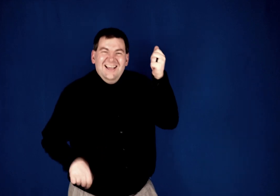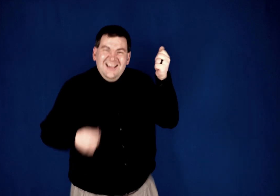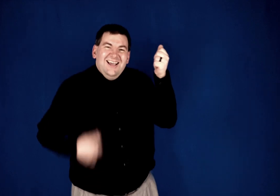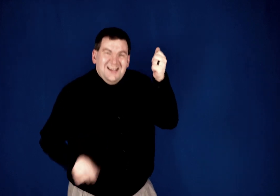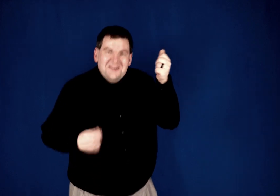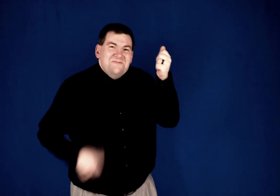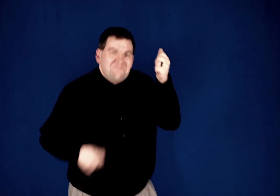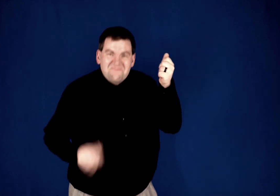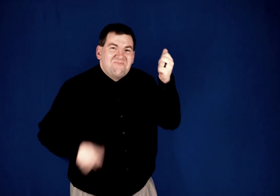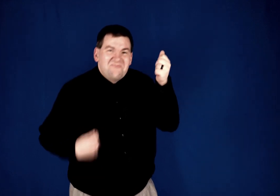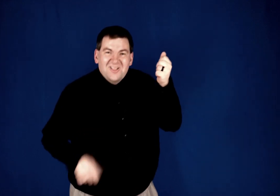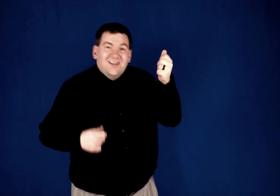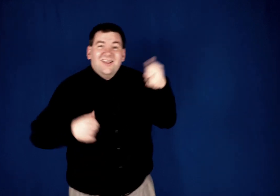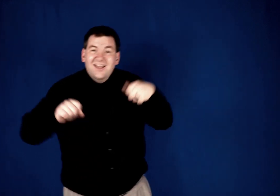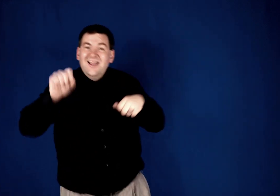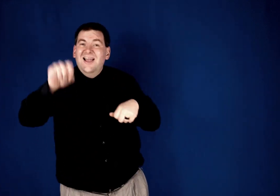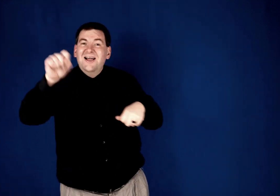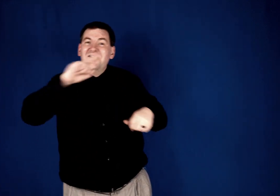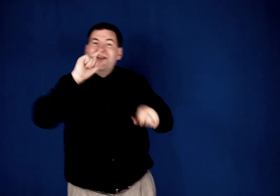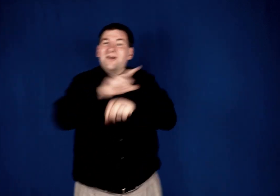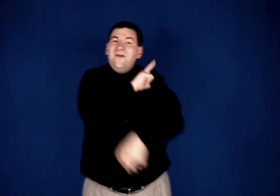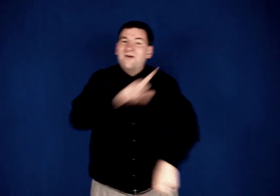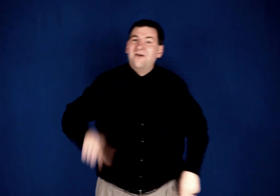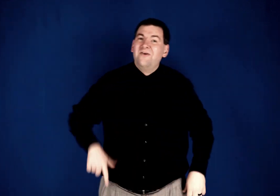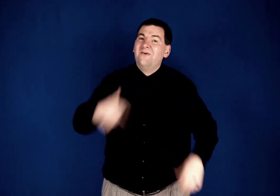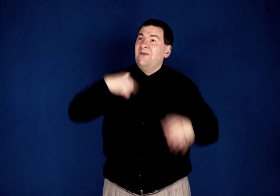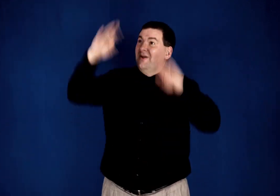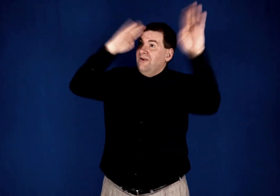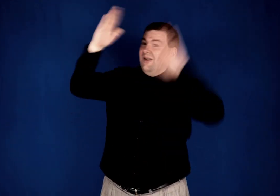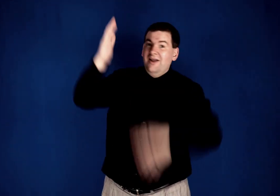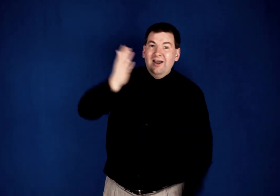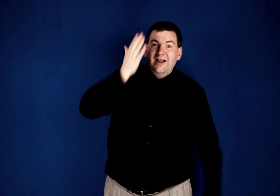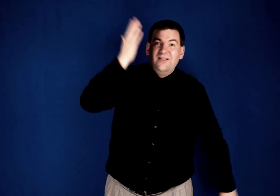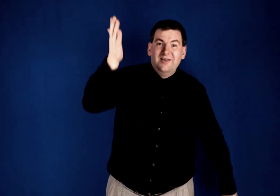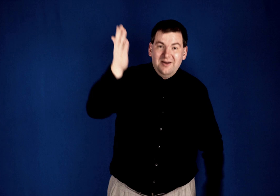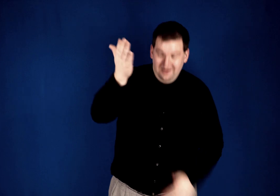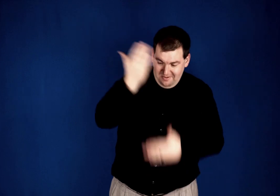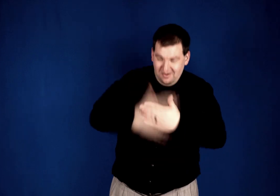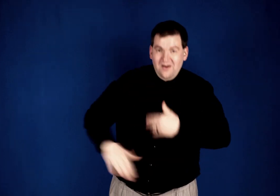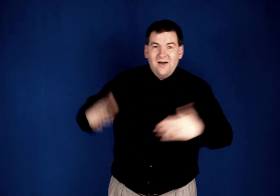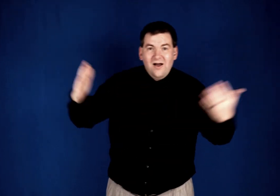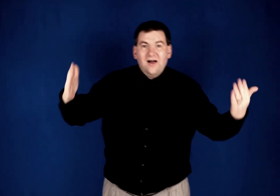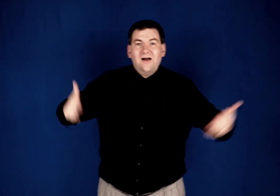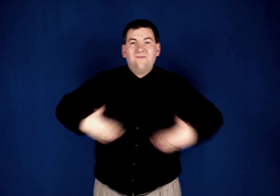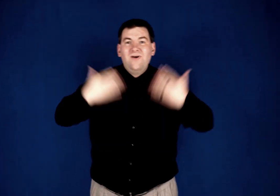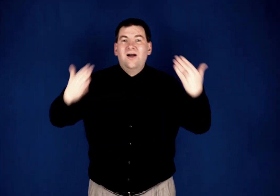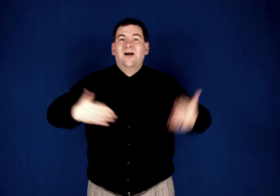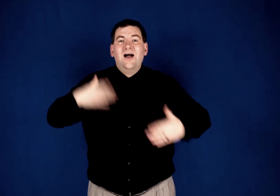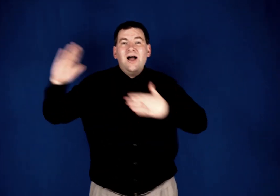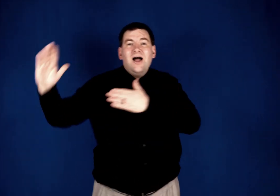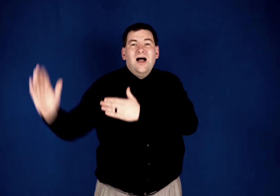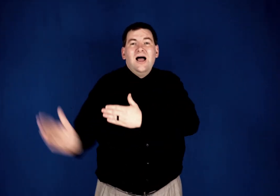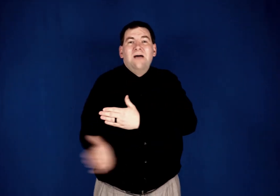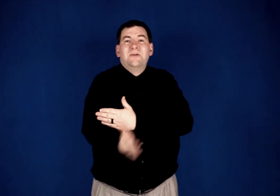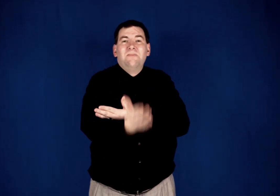Yea, Lordly greet thee Born this happy morning